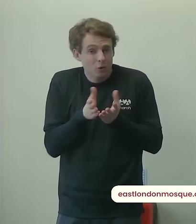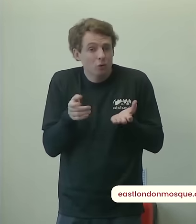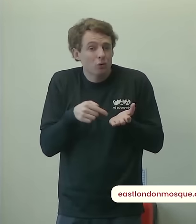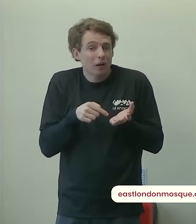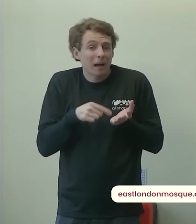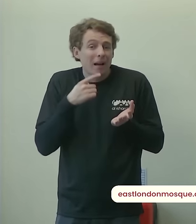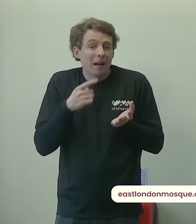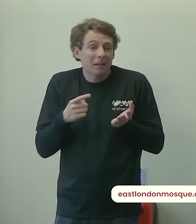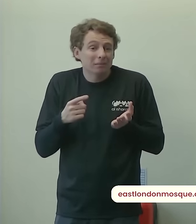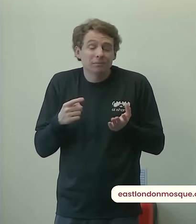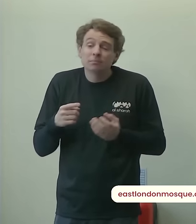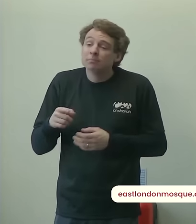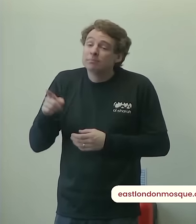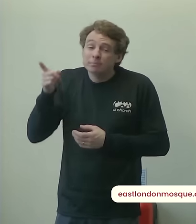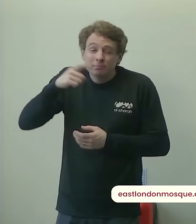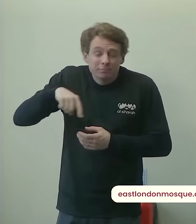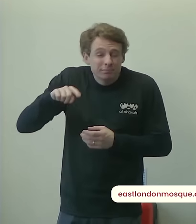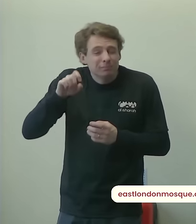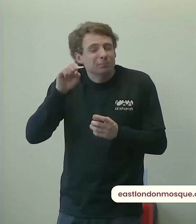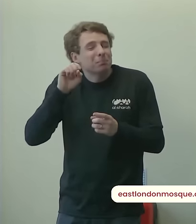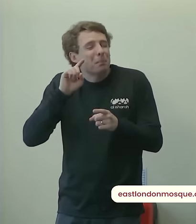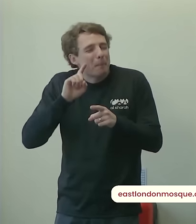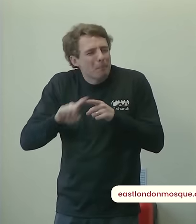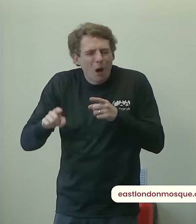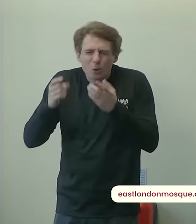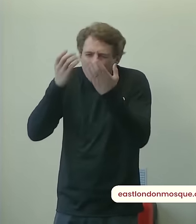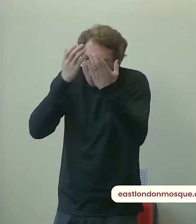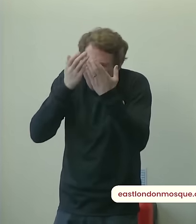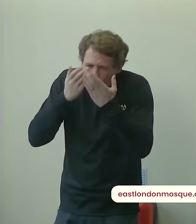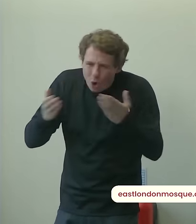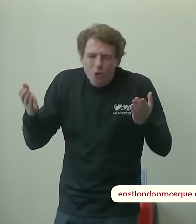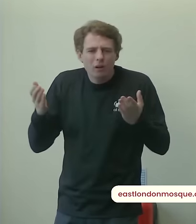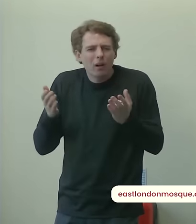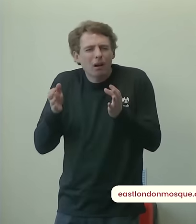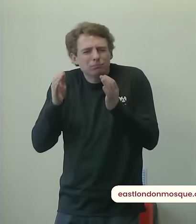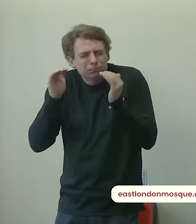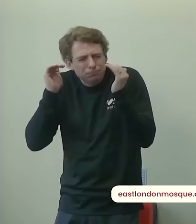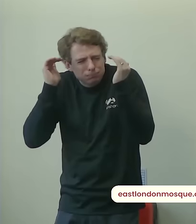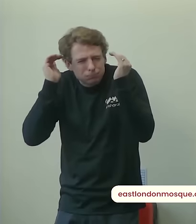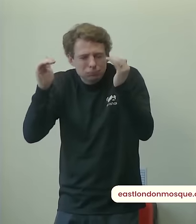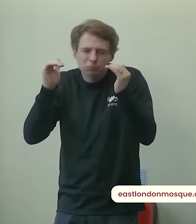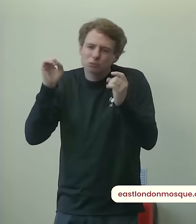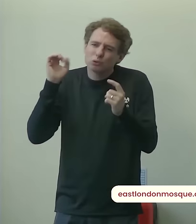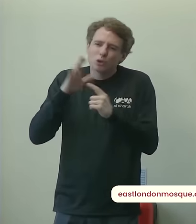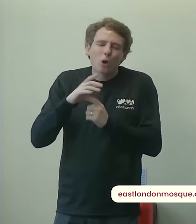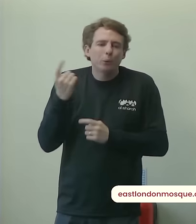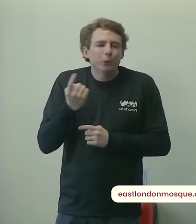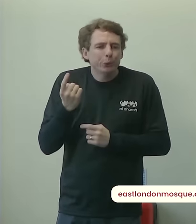from amongst you in the eyes of allah are those who are the most conscious of allah those who have the best